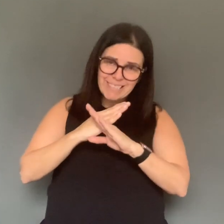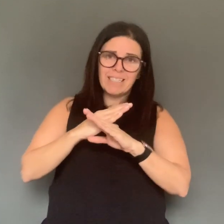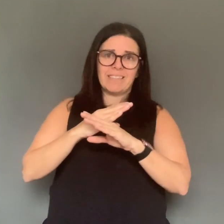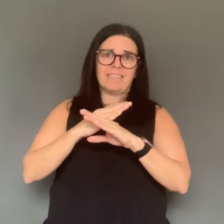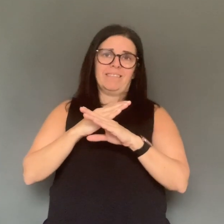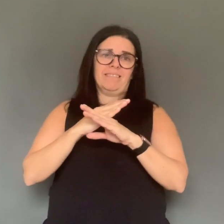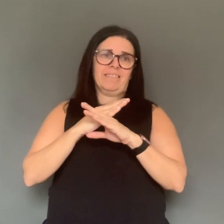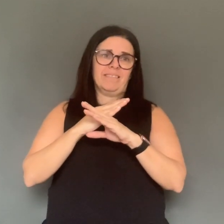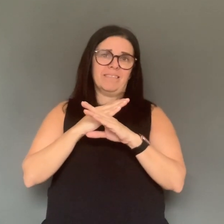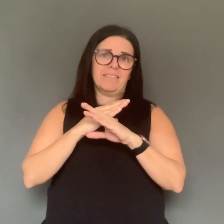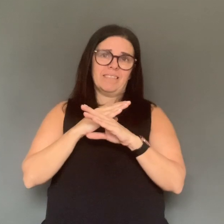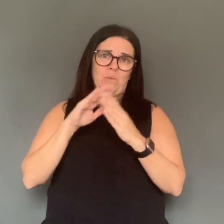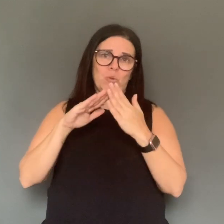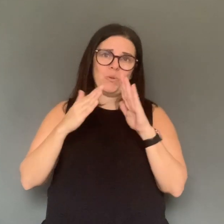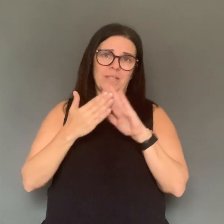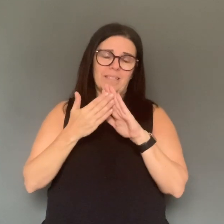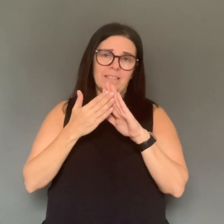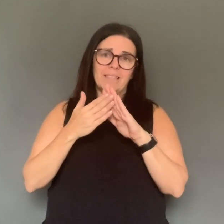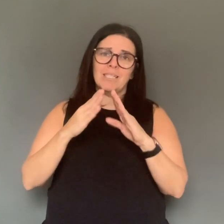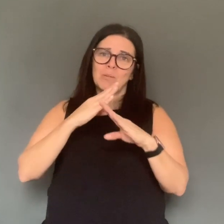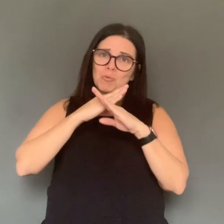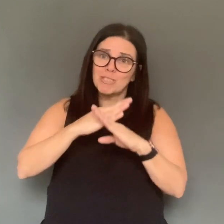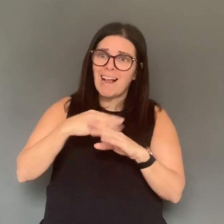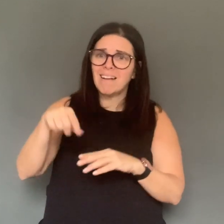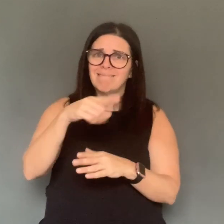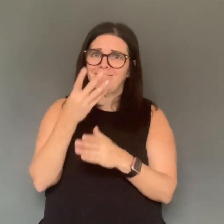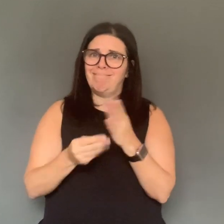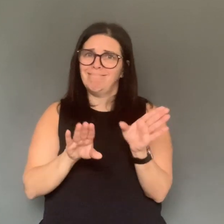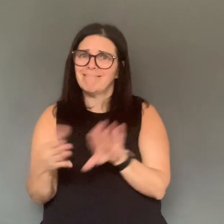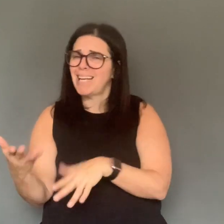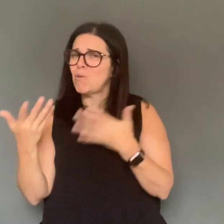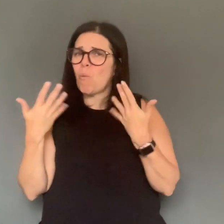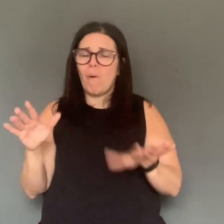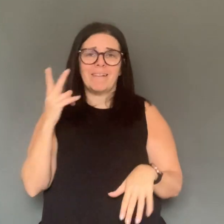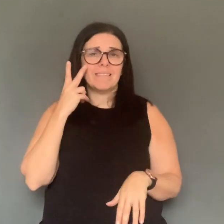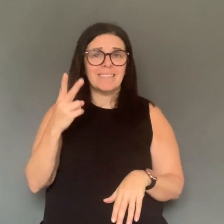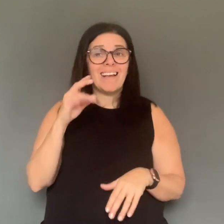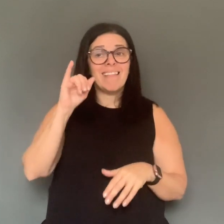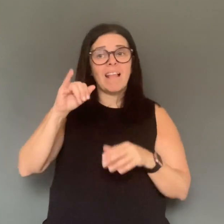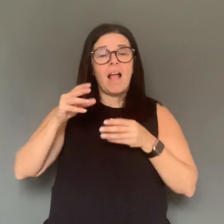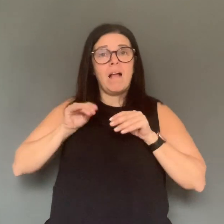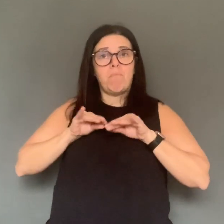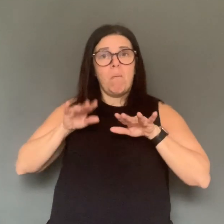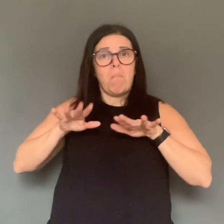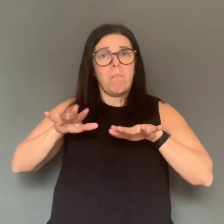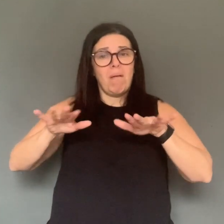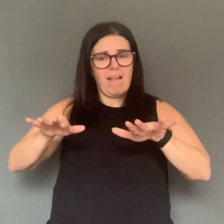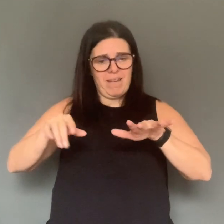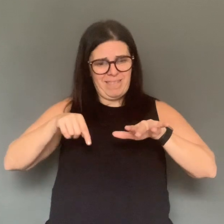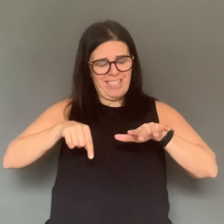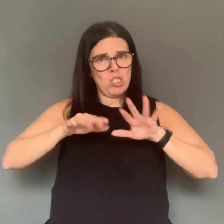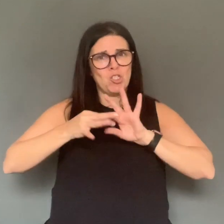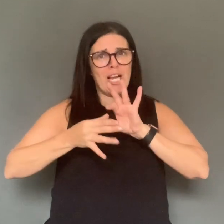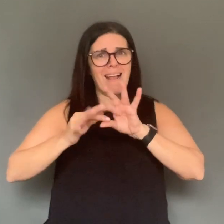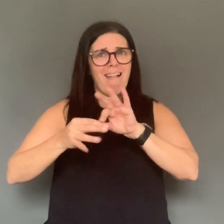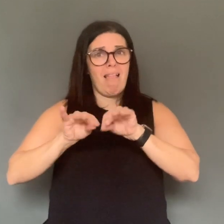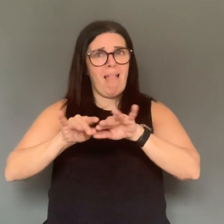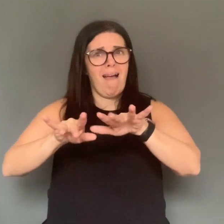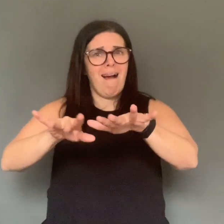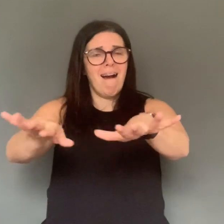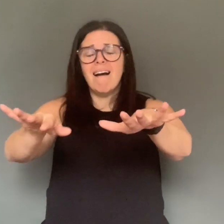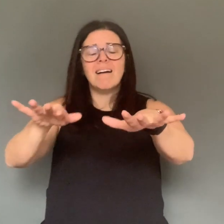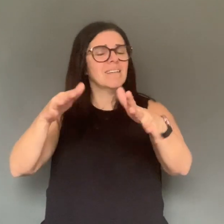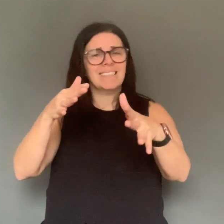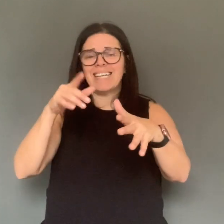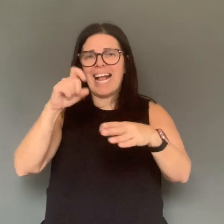who may have COVID and are symptomatic. Even if you are waiting for your result, even if you are hoping to get tested,